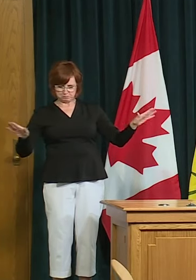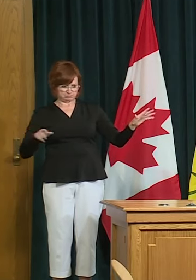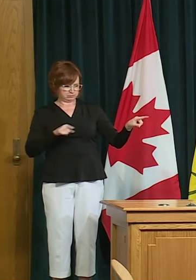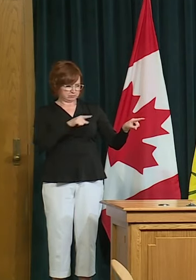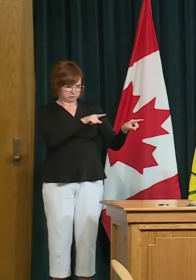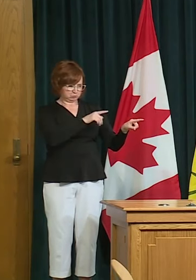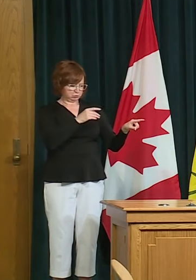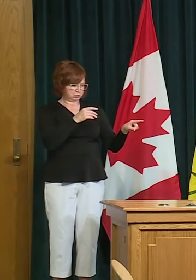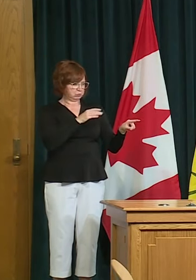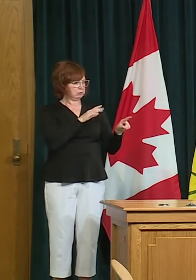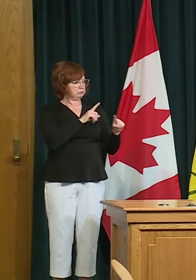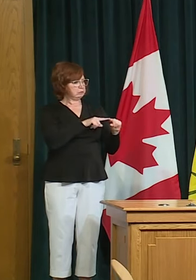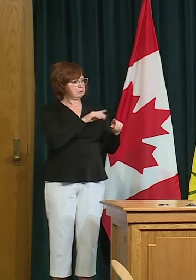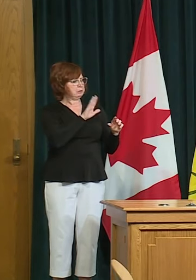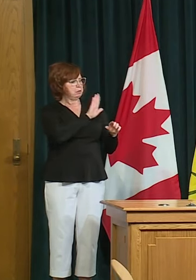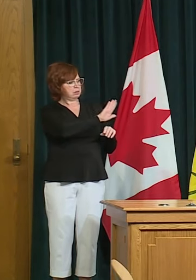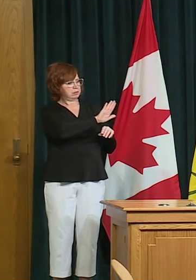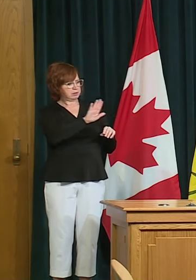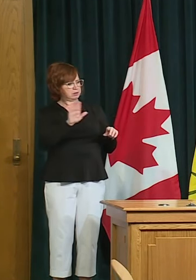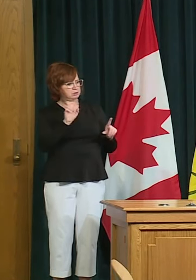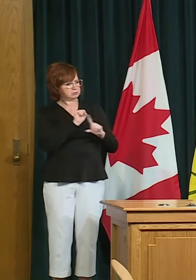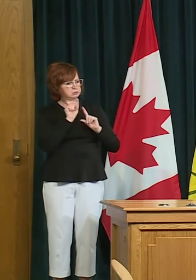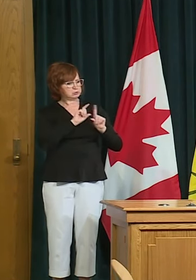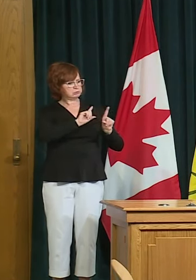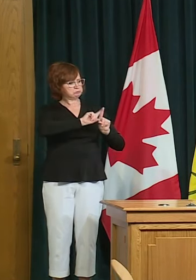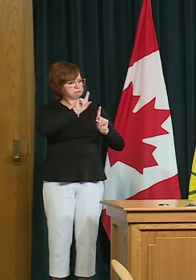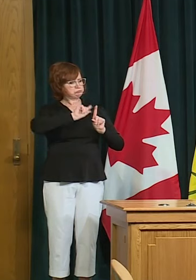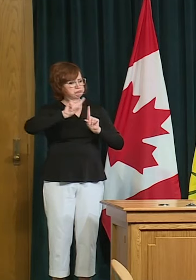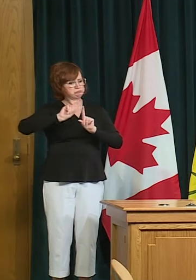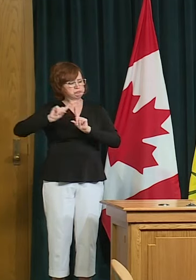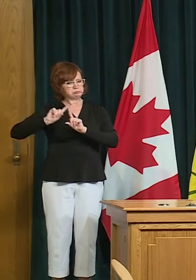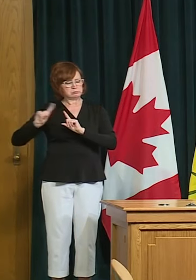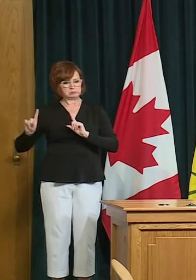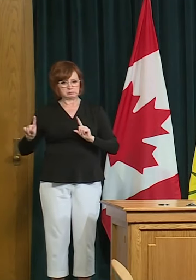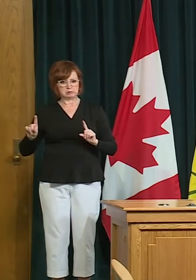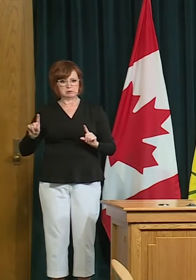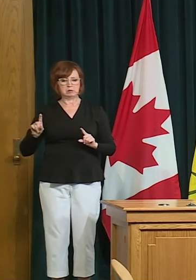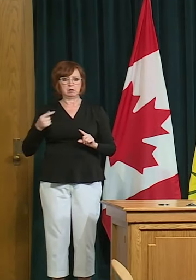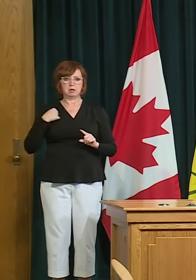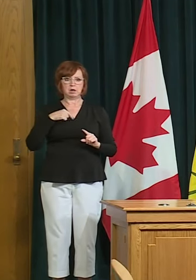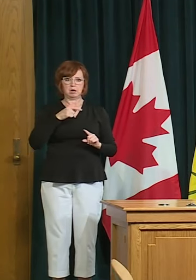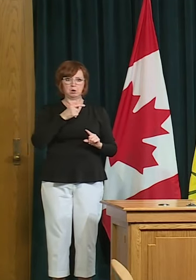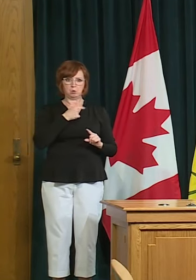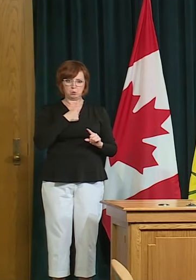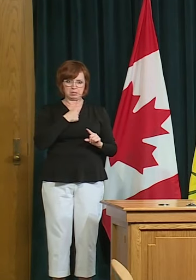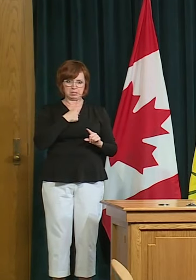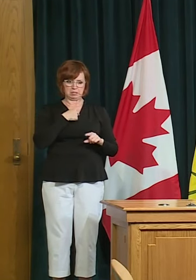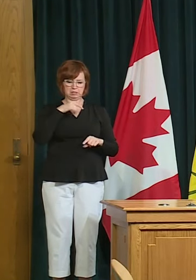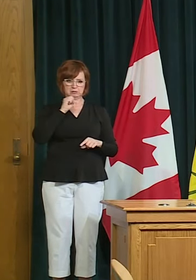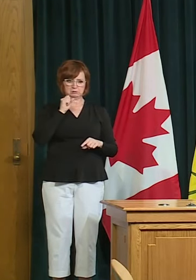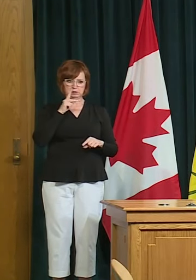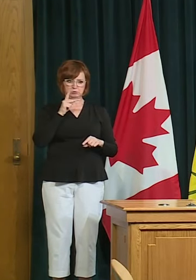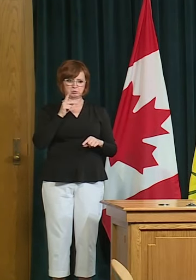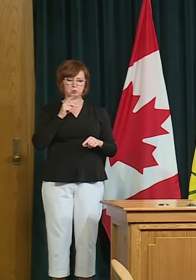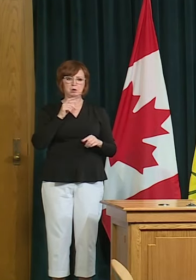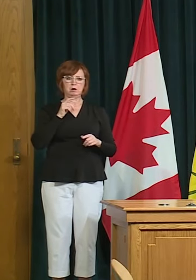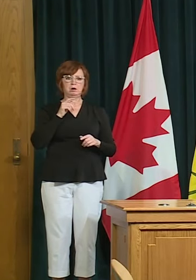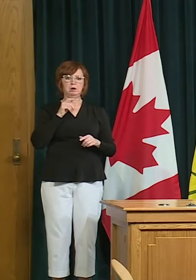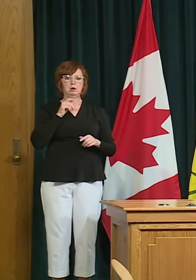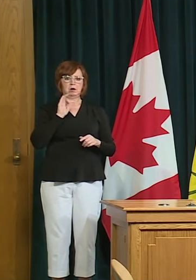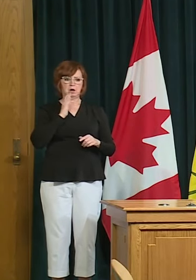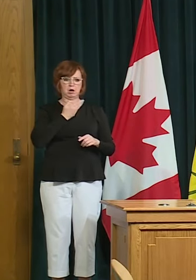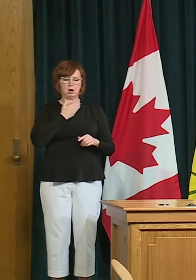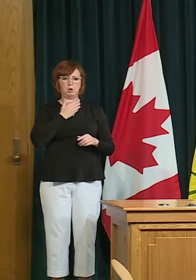on that we have been able to in my view reopen fairly quickly based on our case numbers and we have to